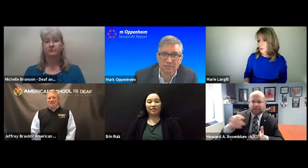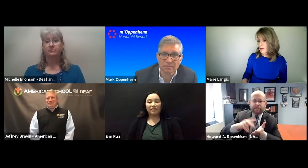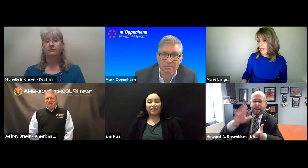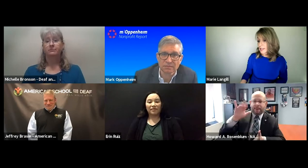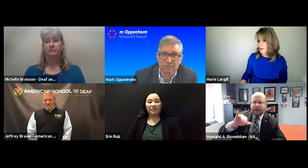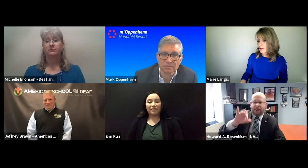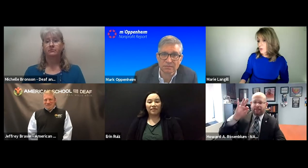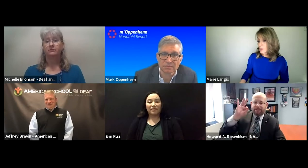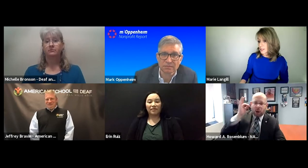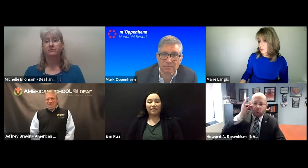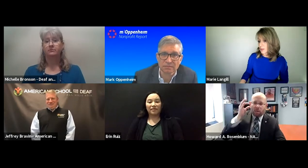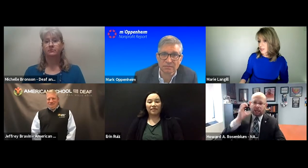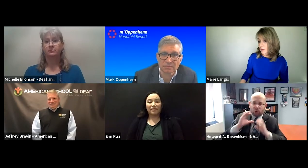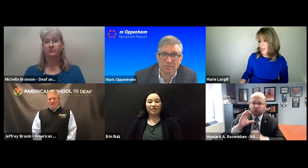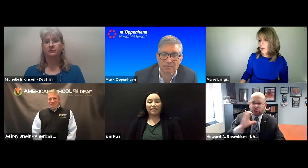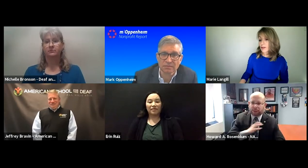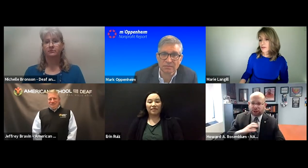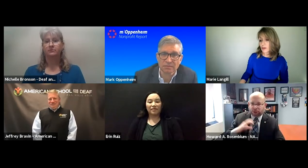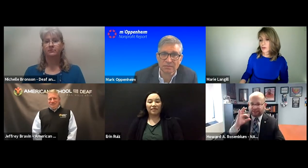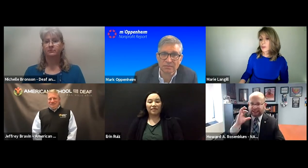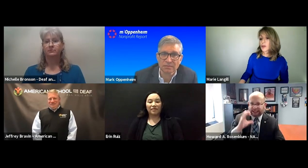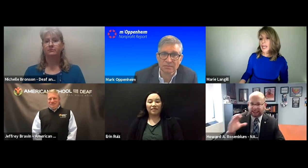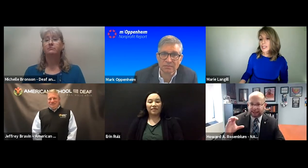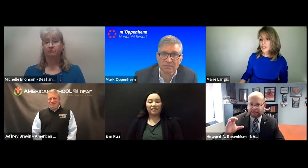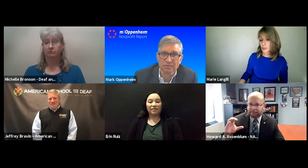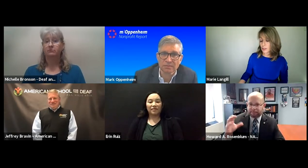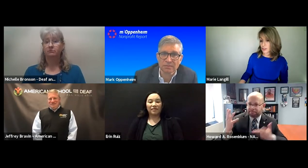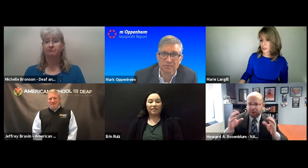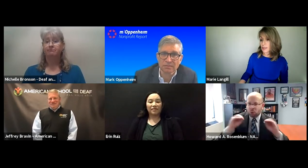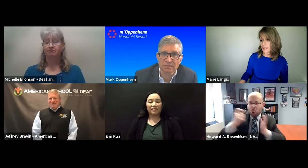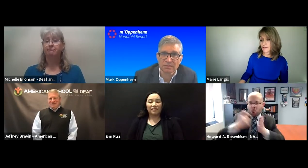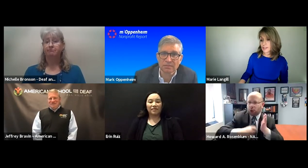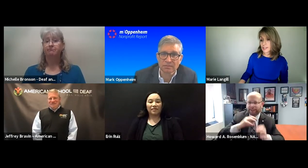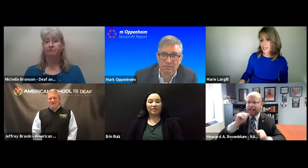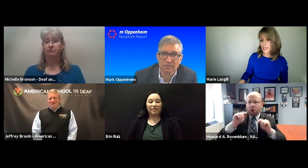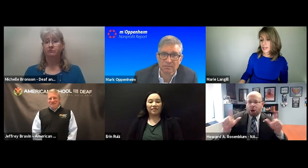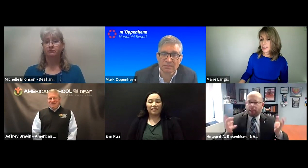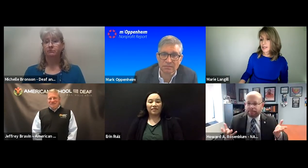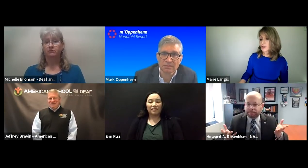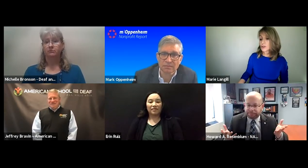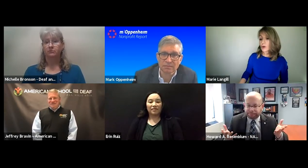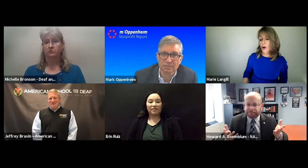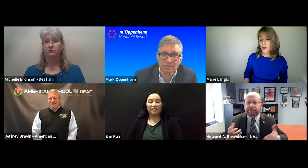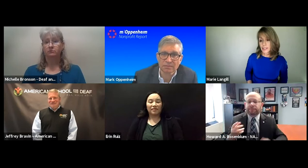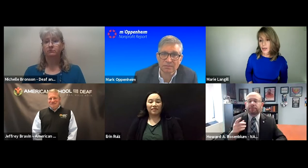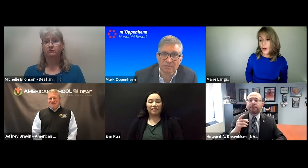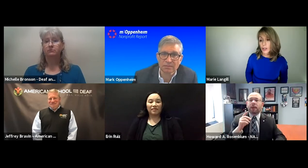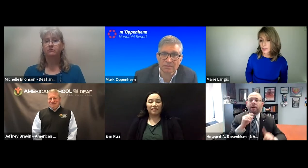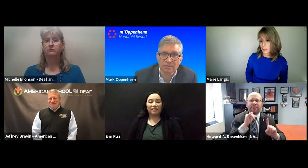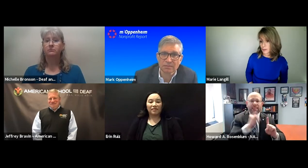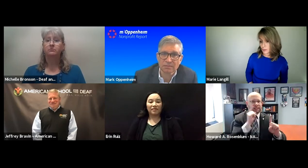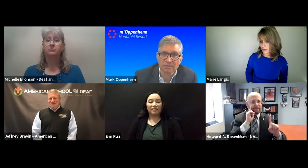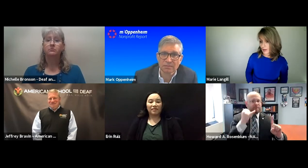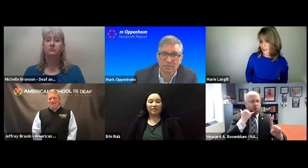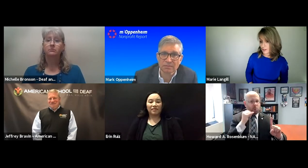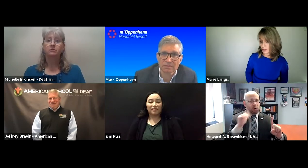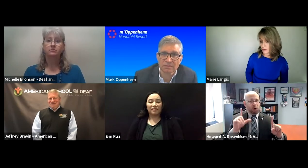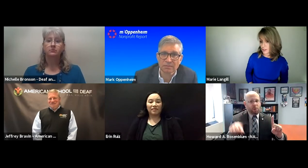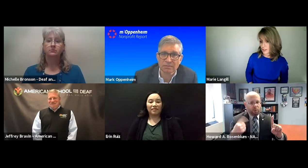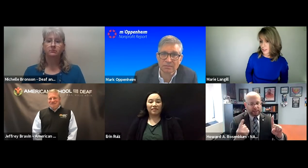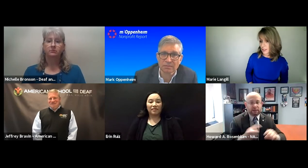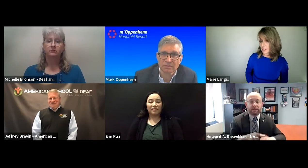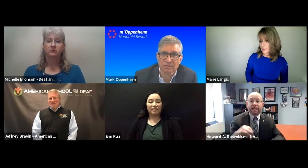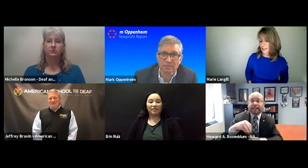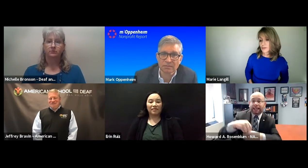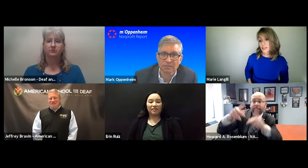interpreter provided in the phone system that's paid by the Federal Communication Commission, FCC. There's no cost at all to be able to provide that